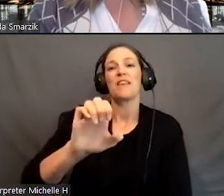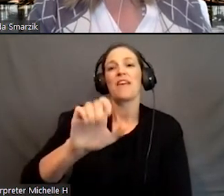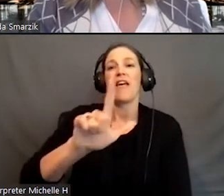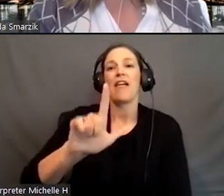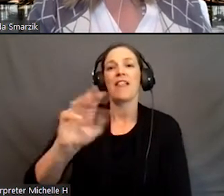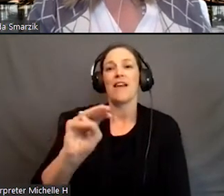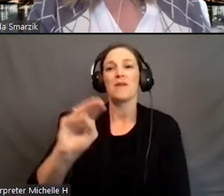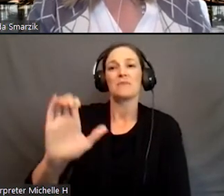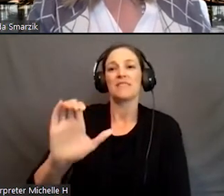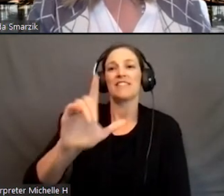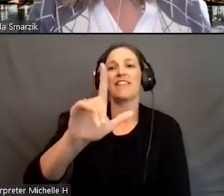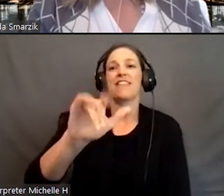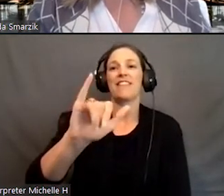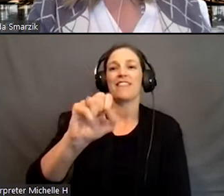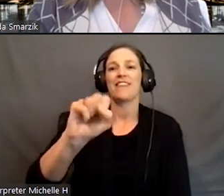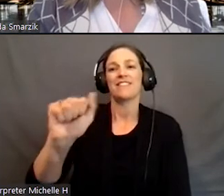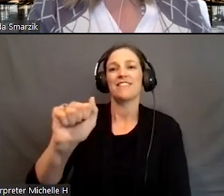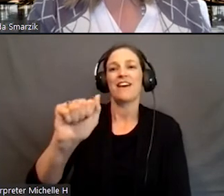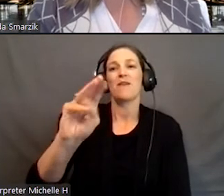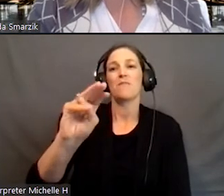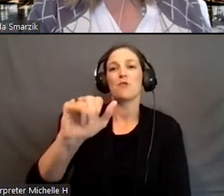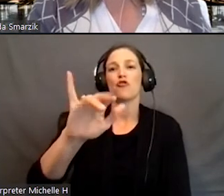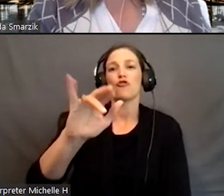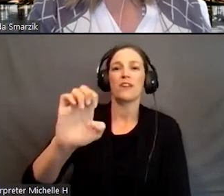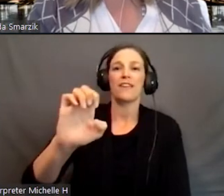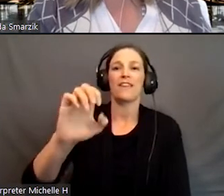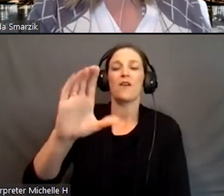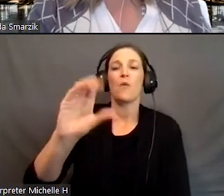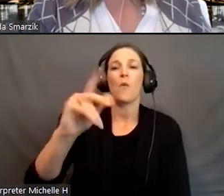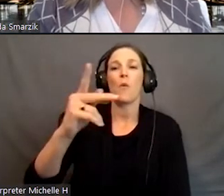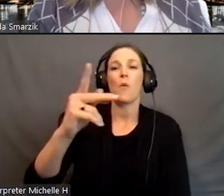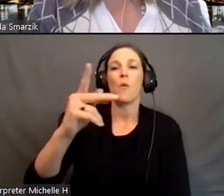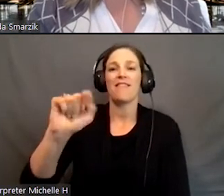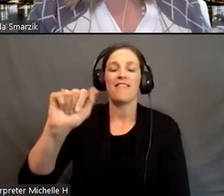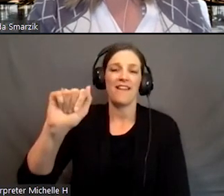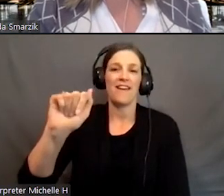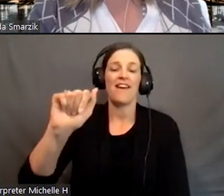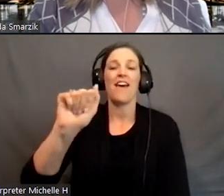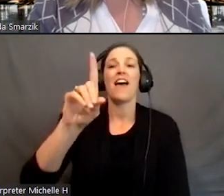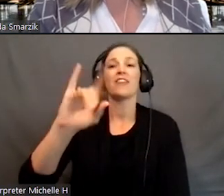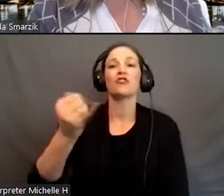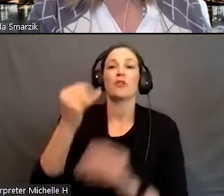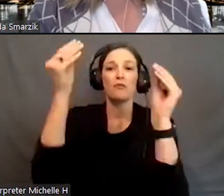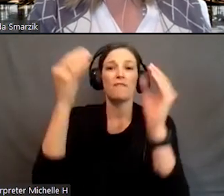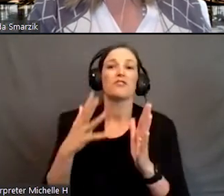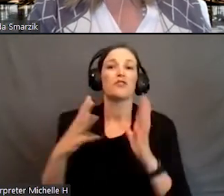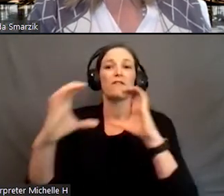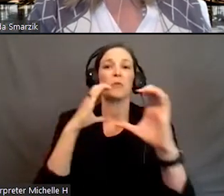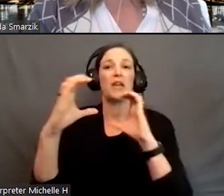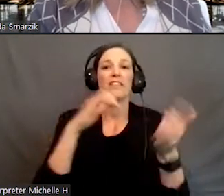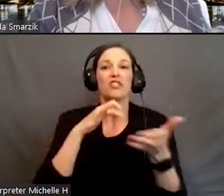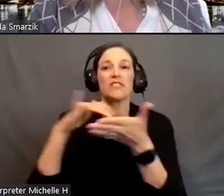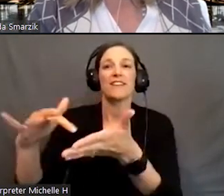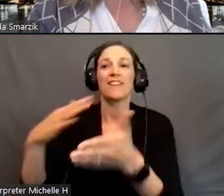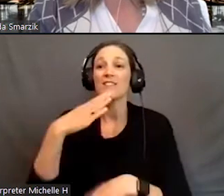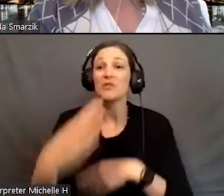That's Lisa Marie Copaletta. She's an Adjunct Professor of Communication Studies. Good morning.